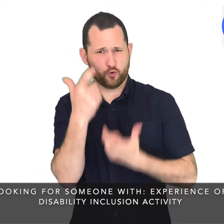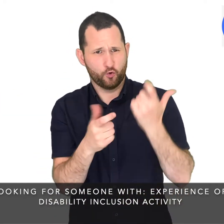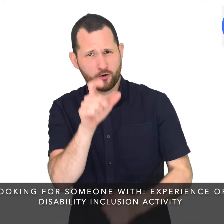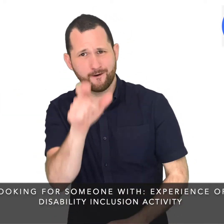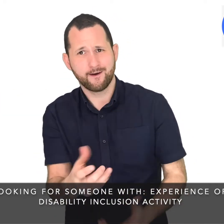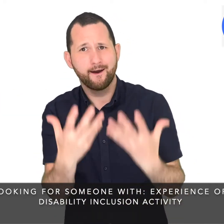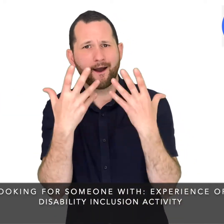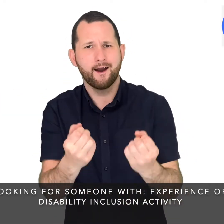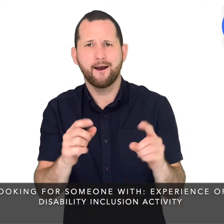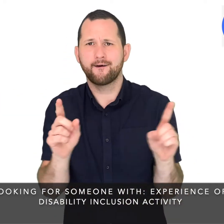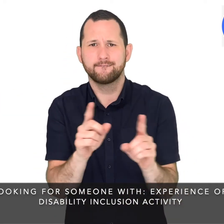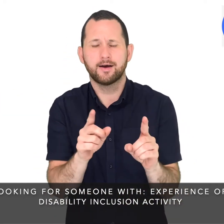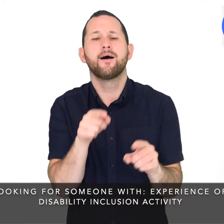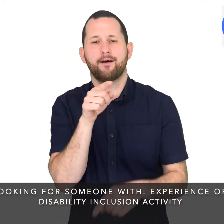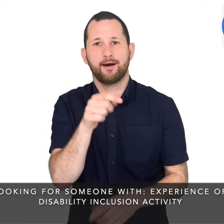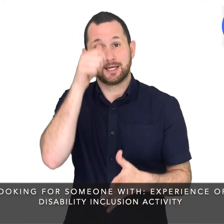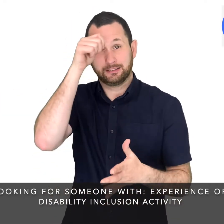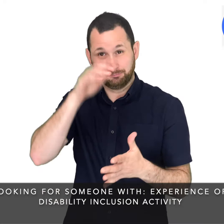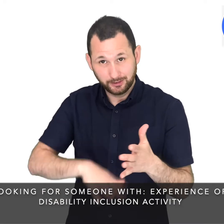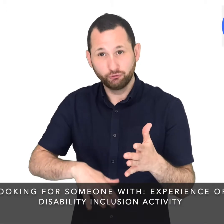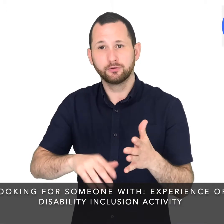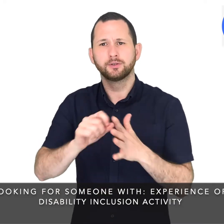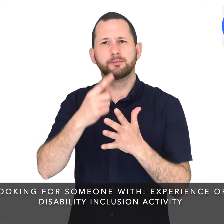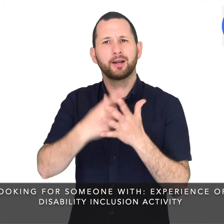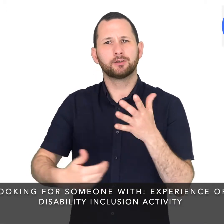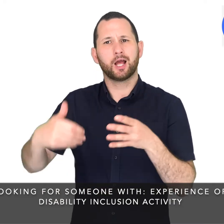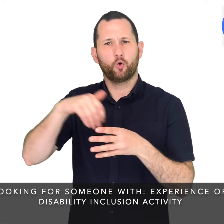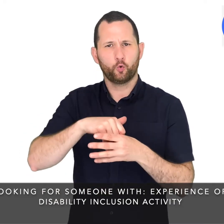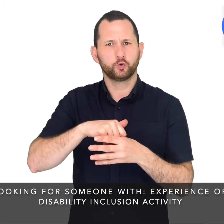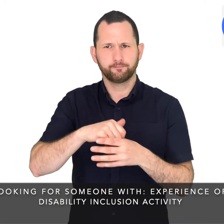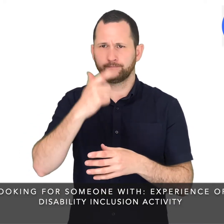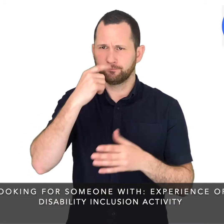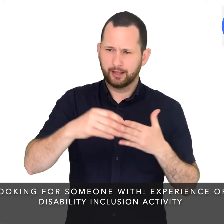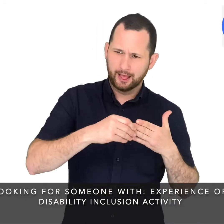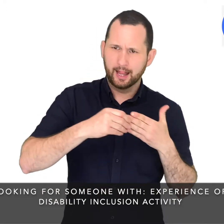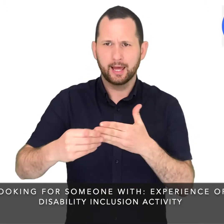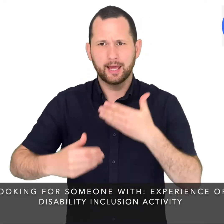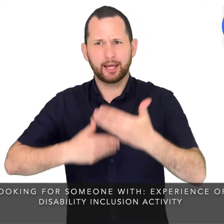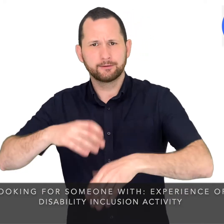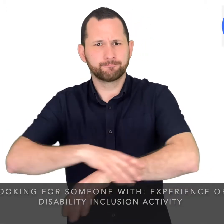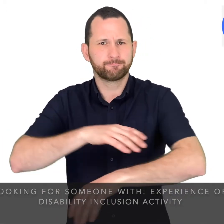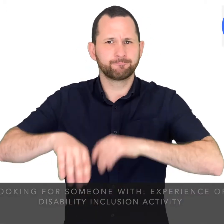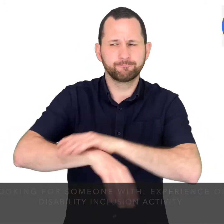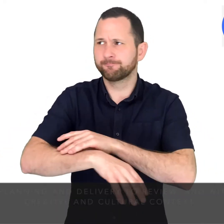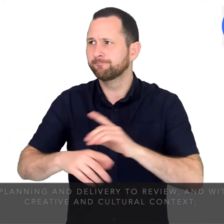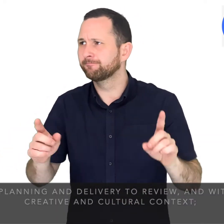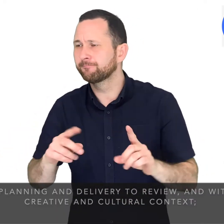are looking for someone with Experience of leading disability inclusion activity From planning